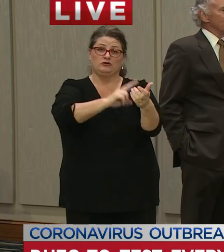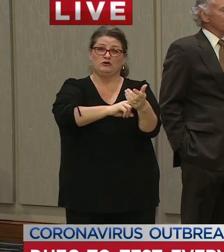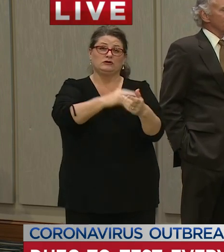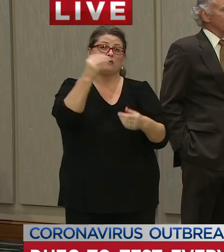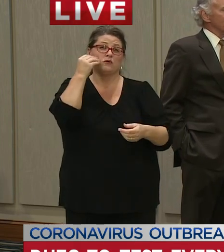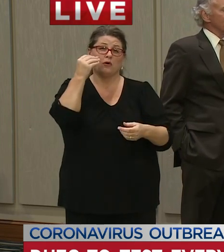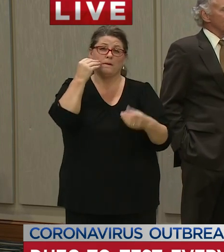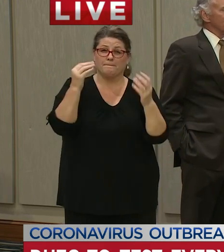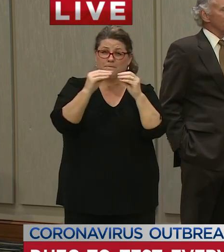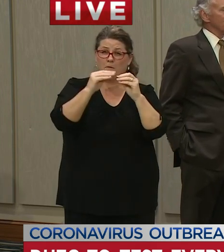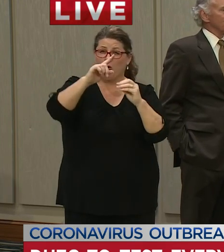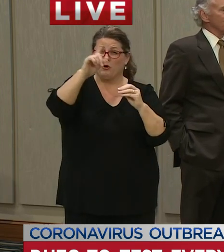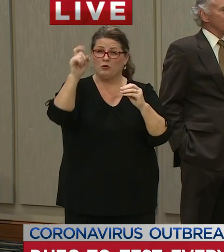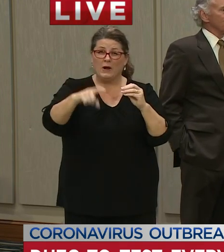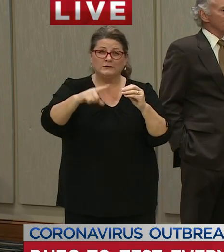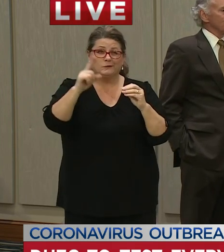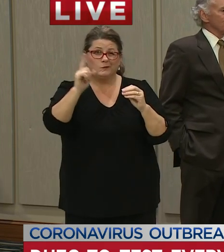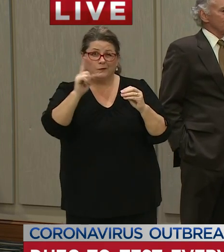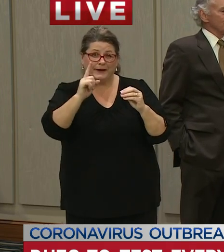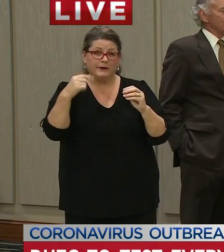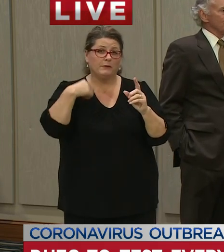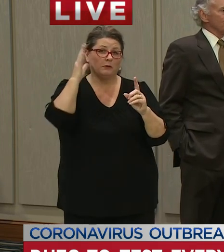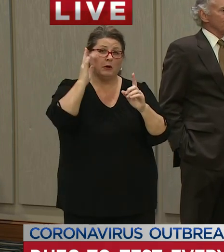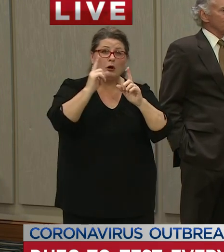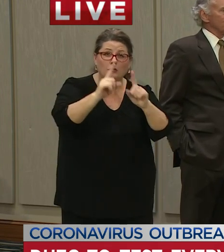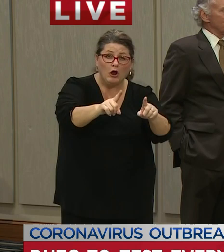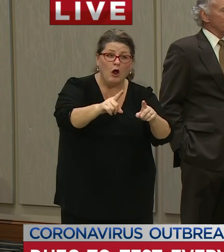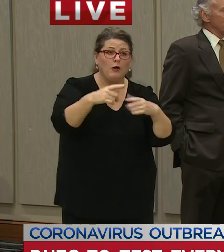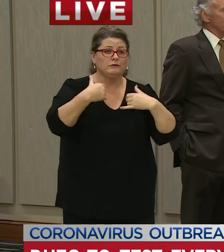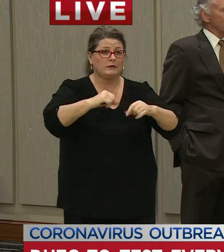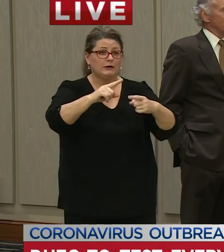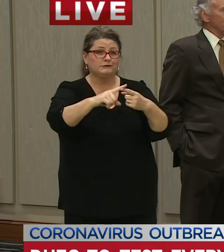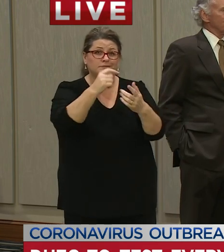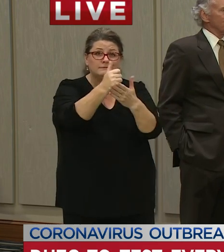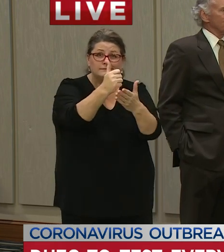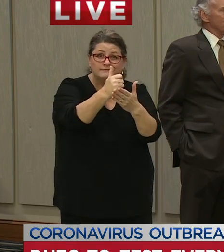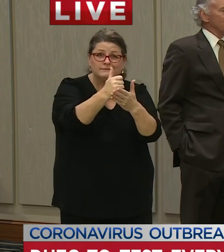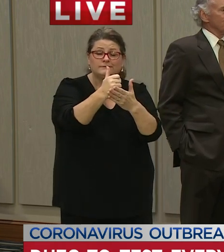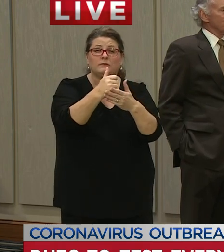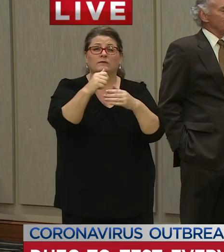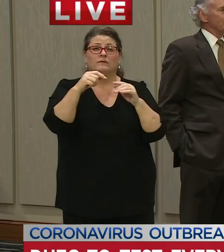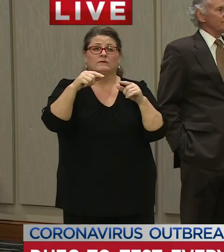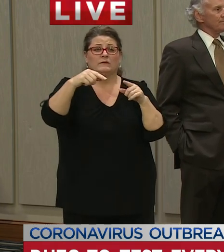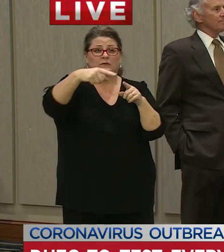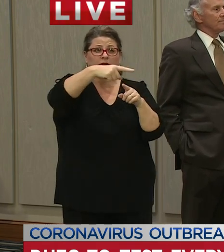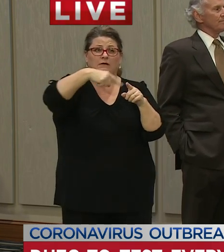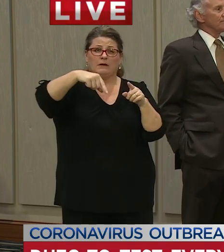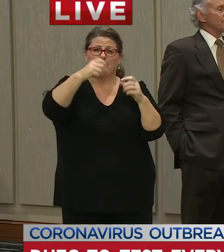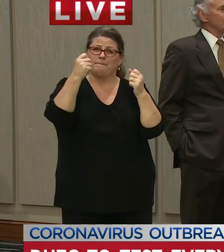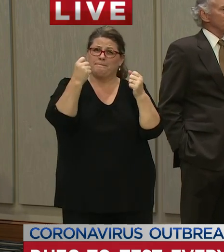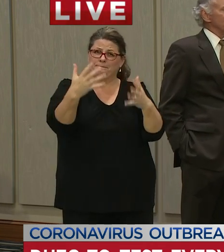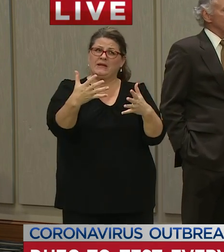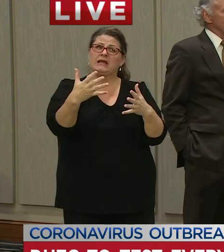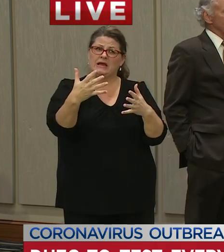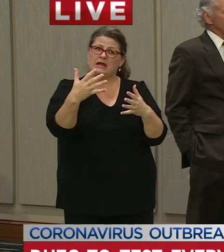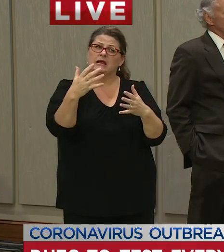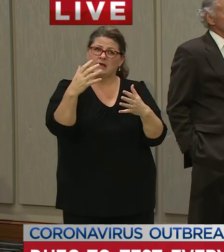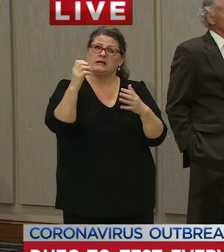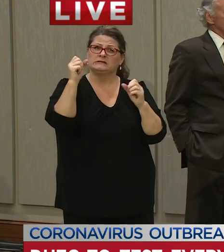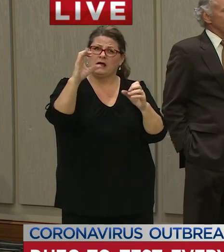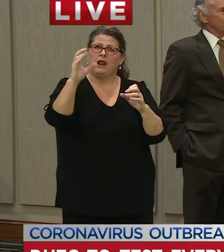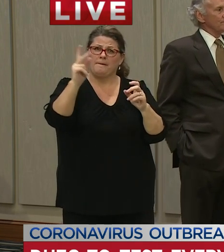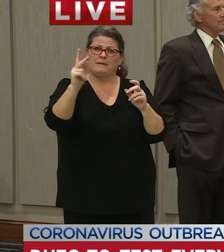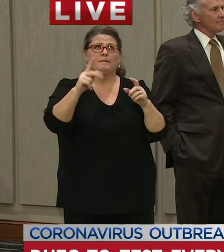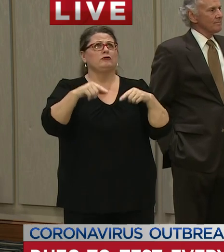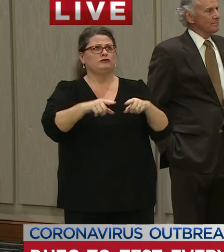expansion where we are going to challenge ourselves to reach a significant number of South Carolinians in both the